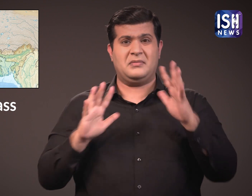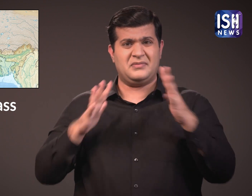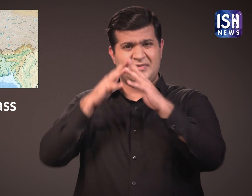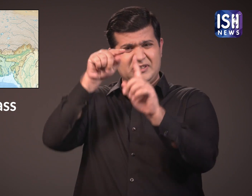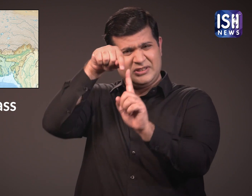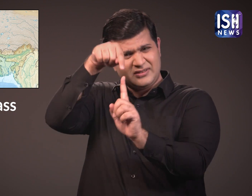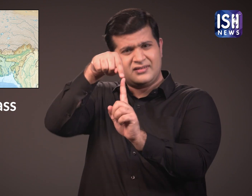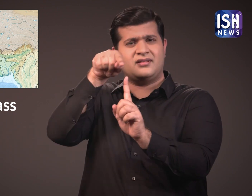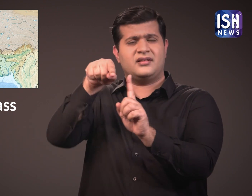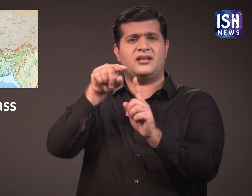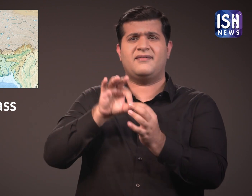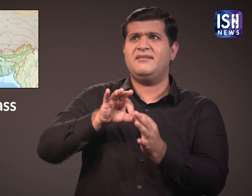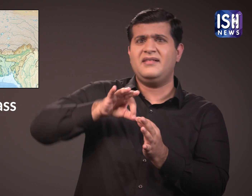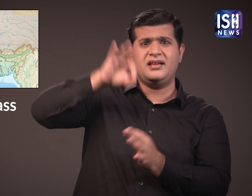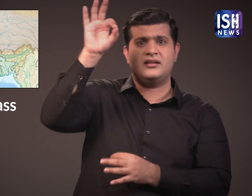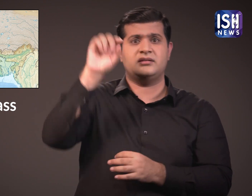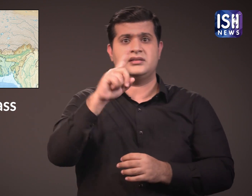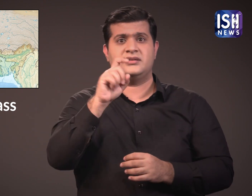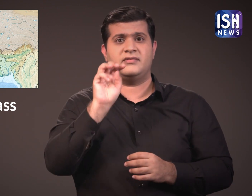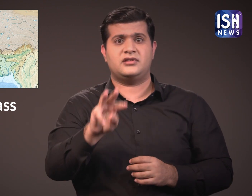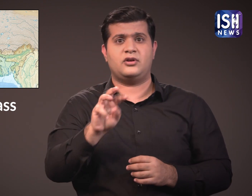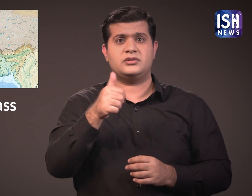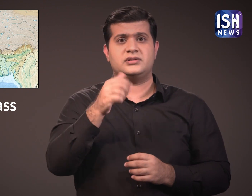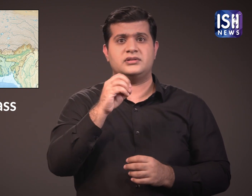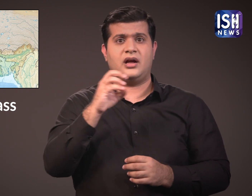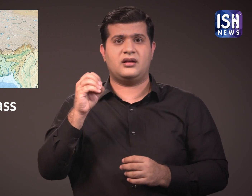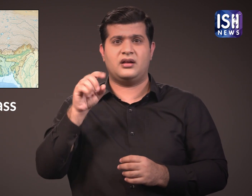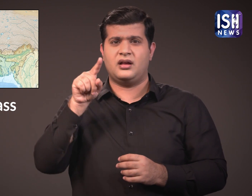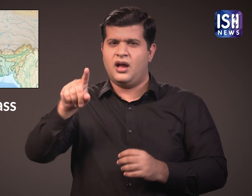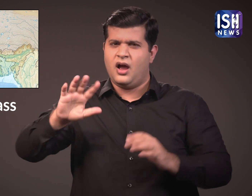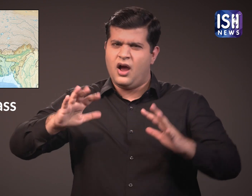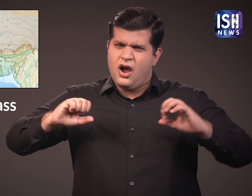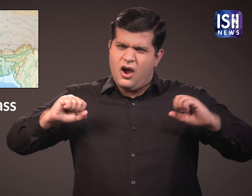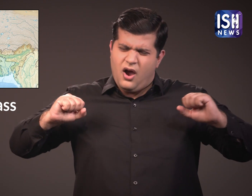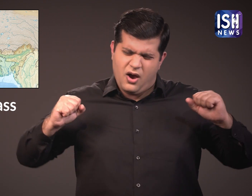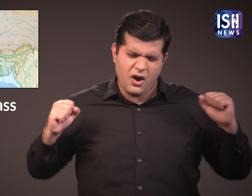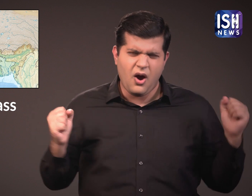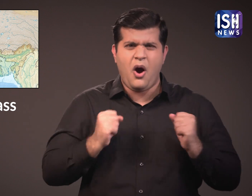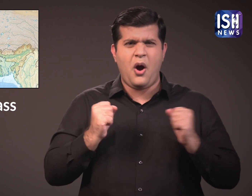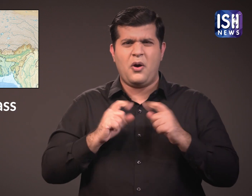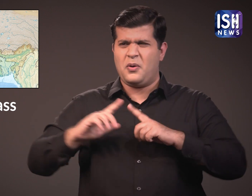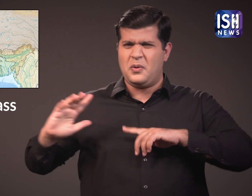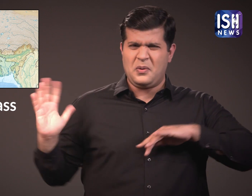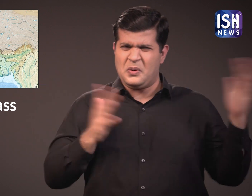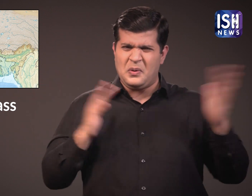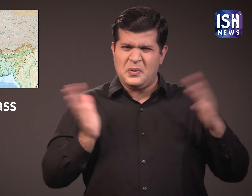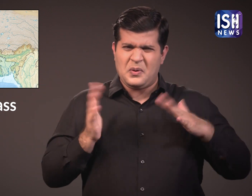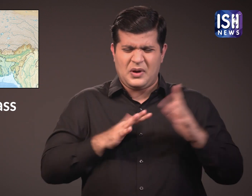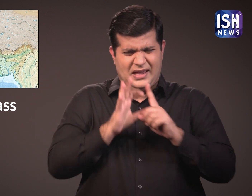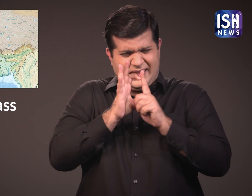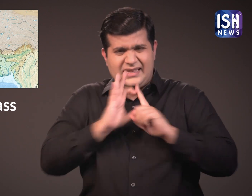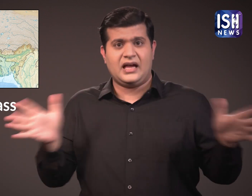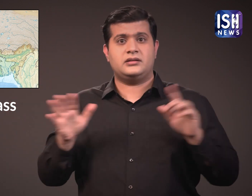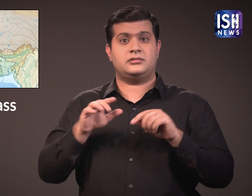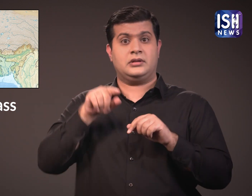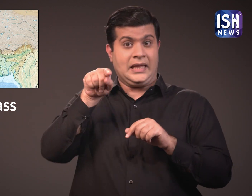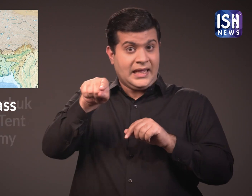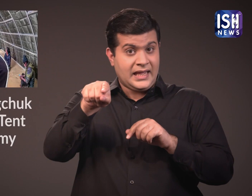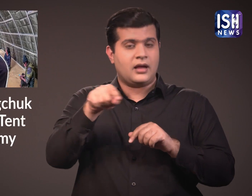and it has extreme weather and wind conditions.